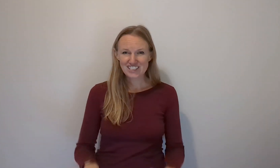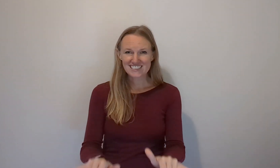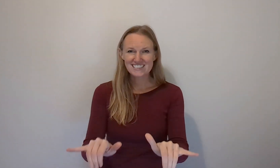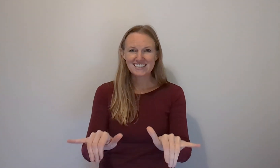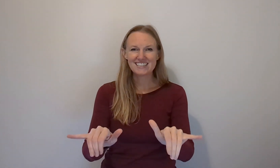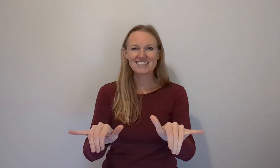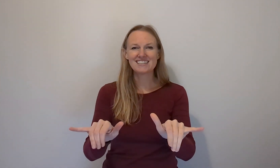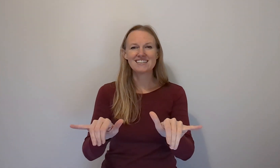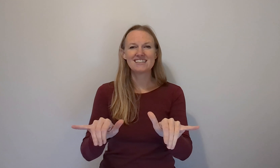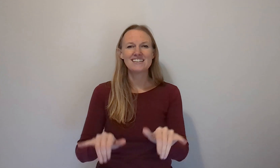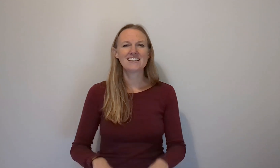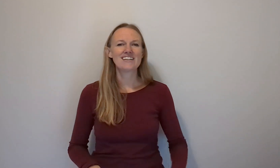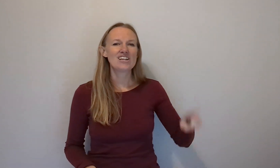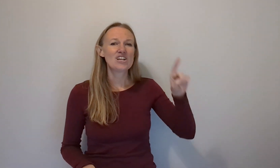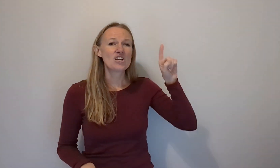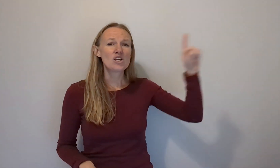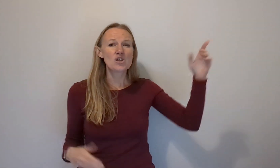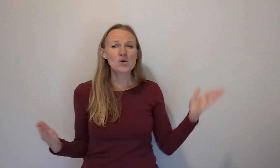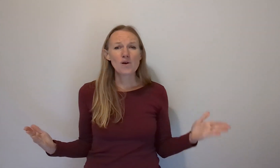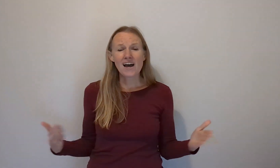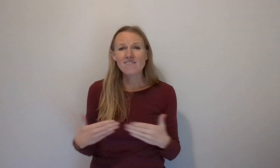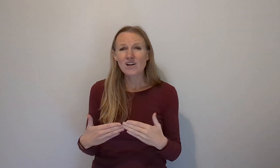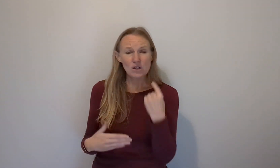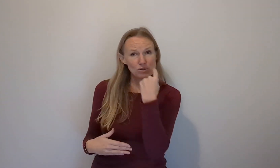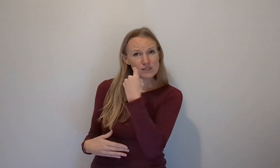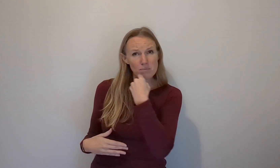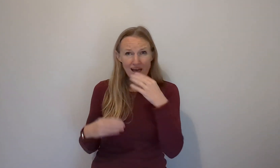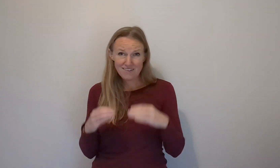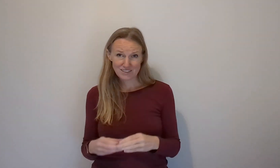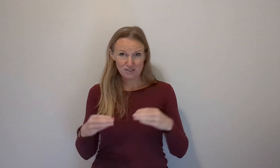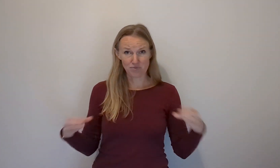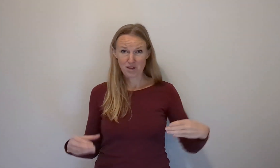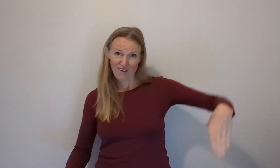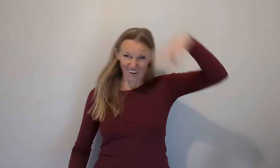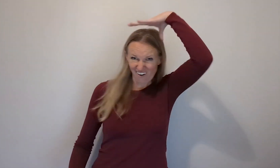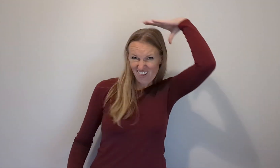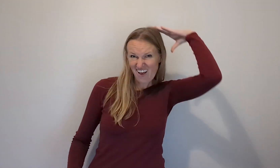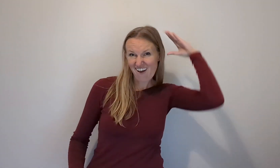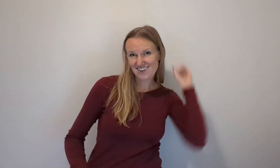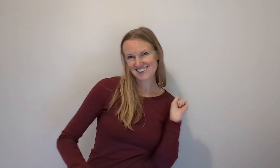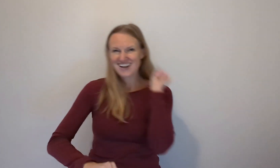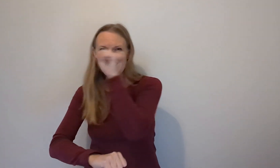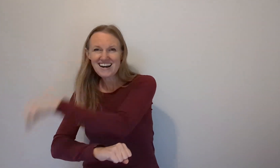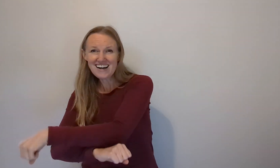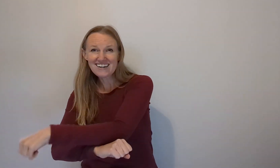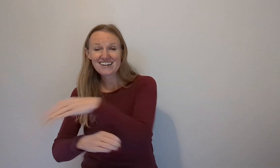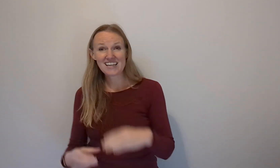still You are closed the mounds of big lions Conquered